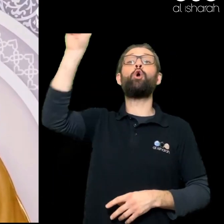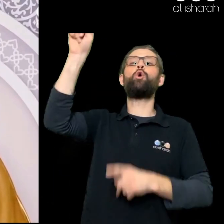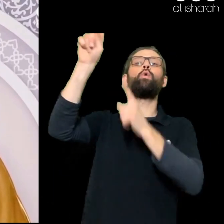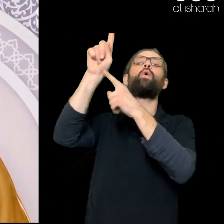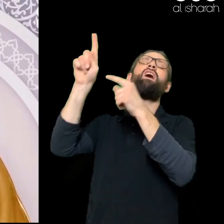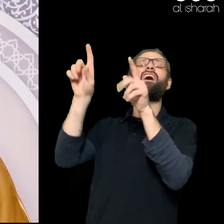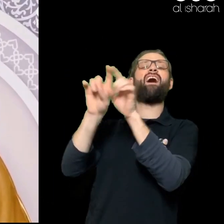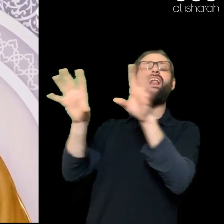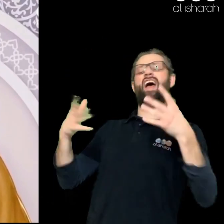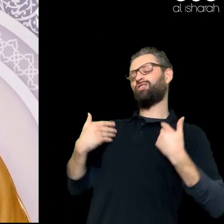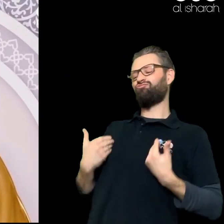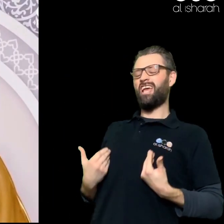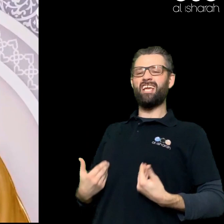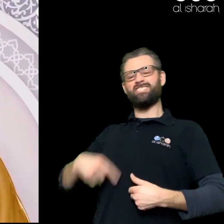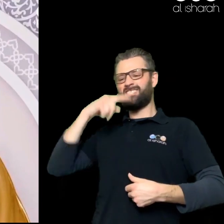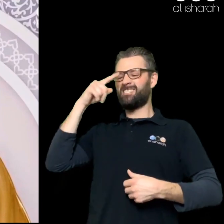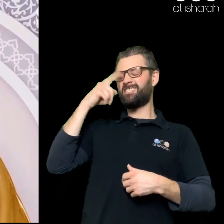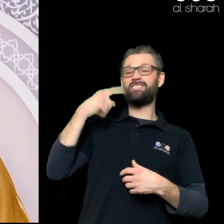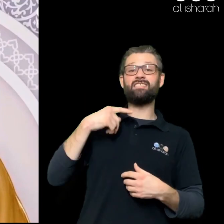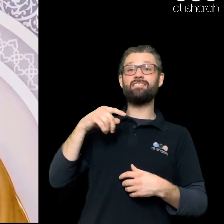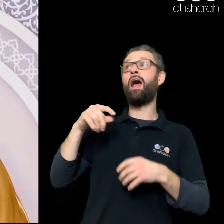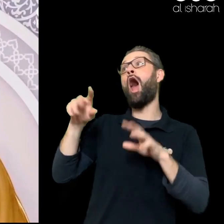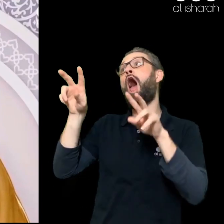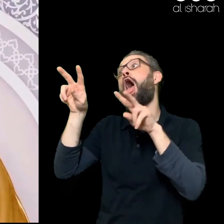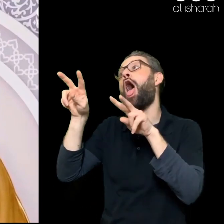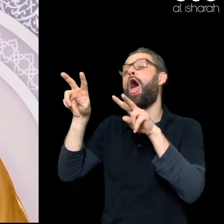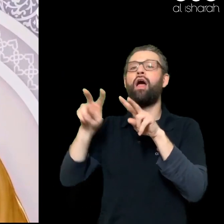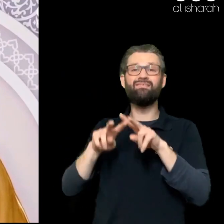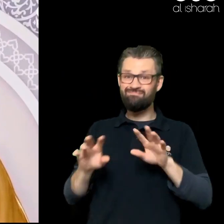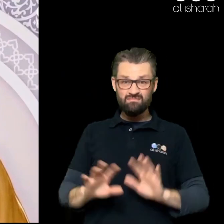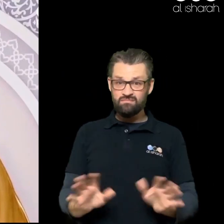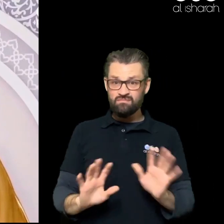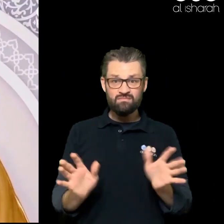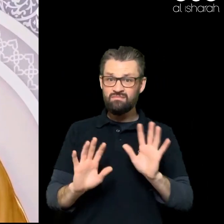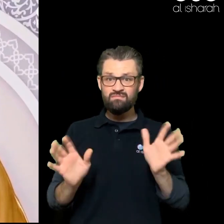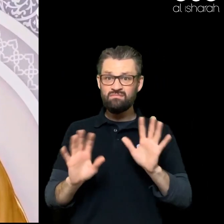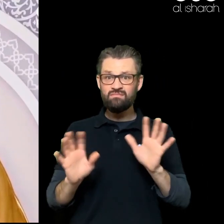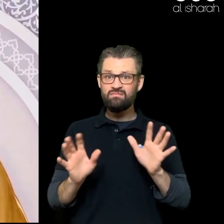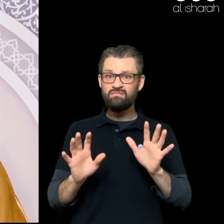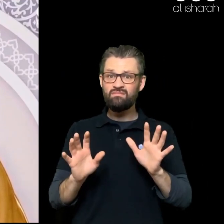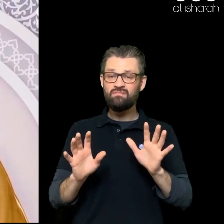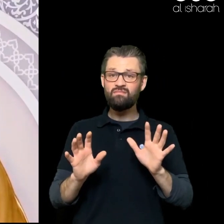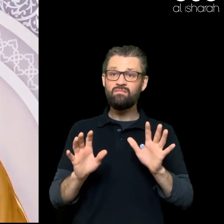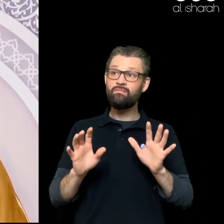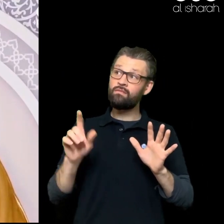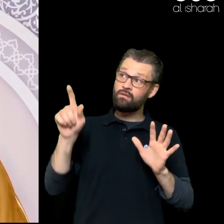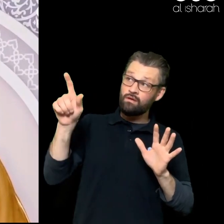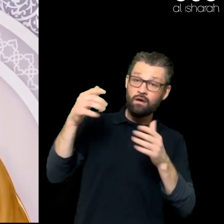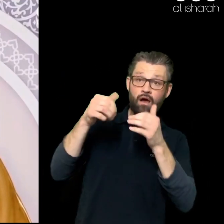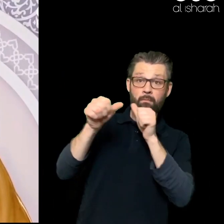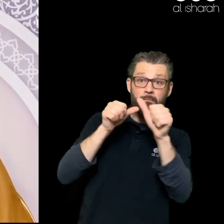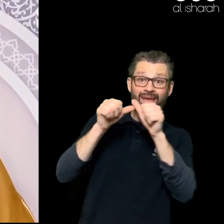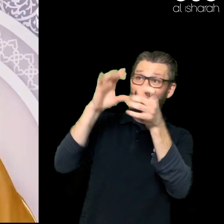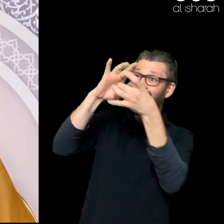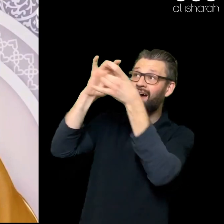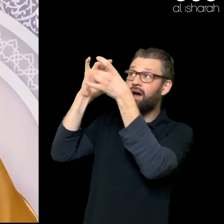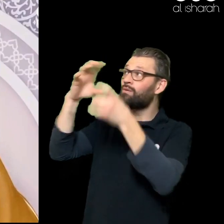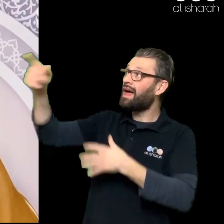those Who are doing more than us In their relationship With Allah And you will achieve Contentment So Today I want to